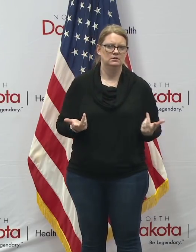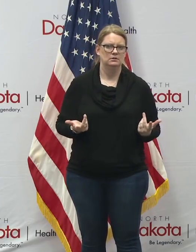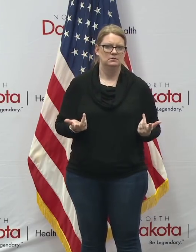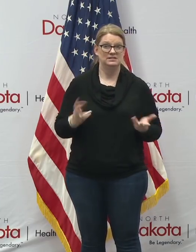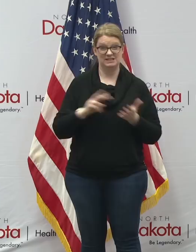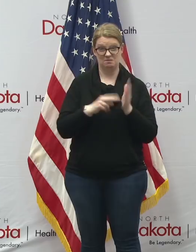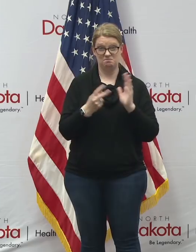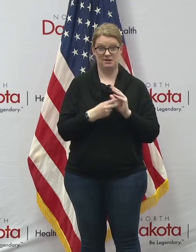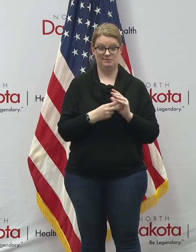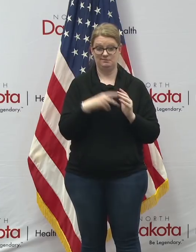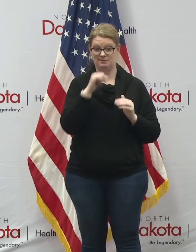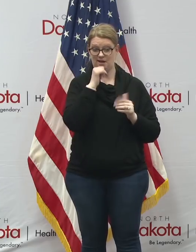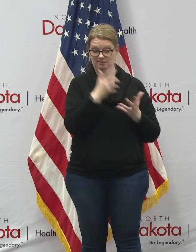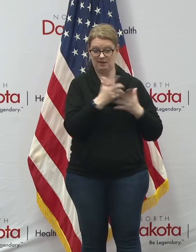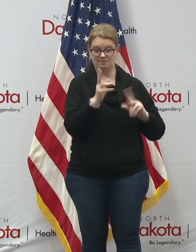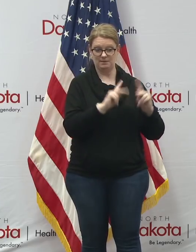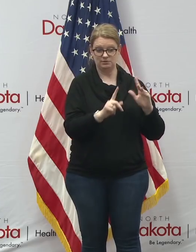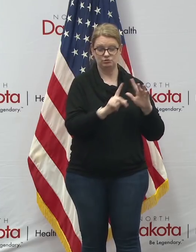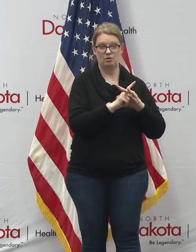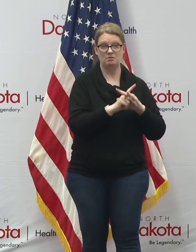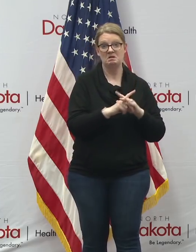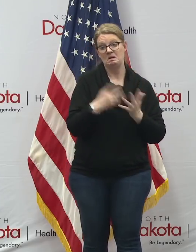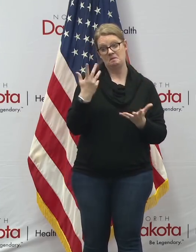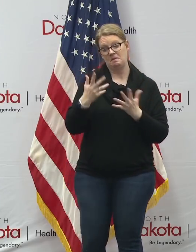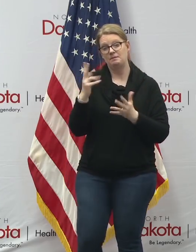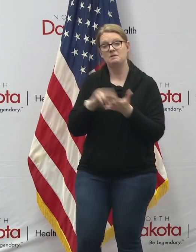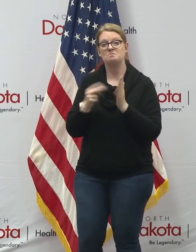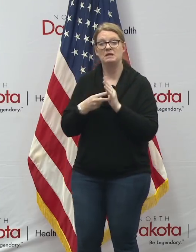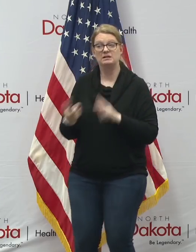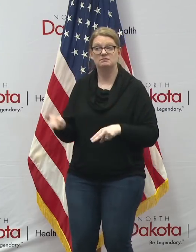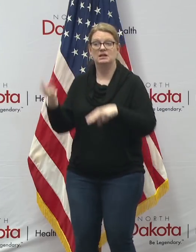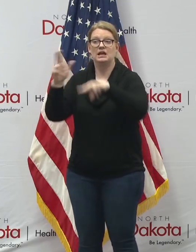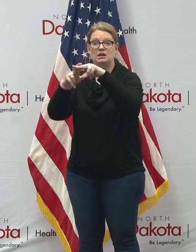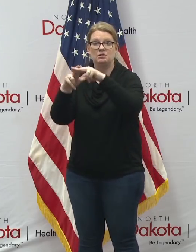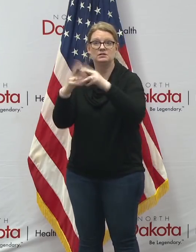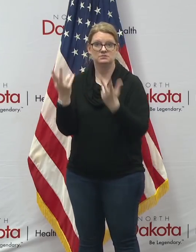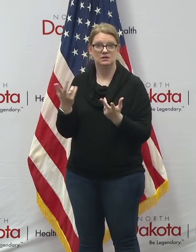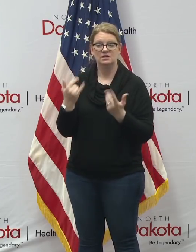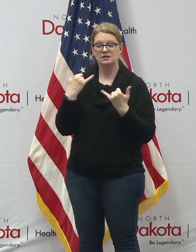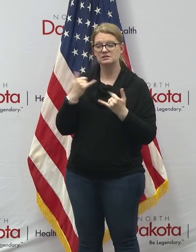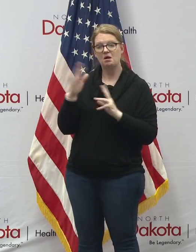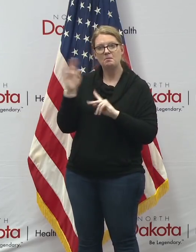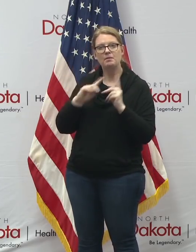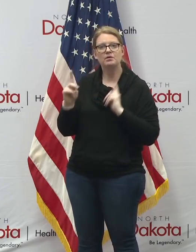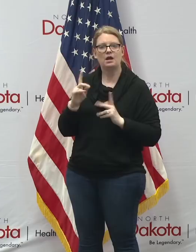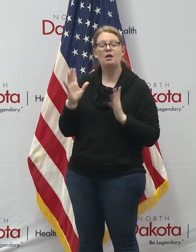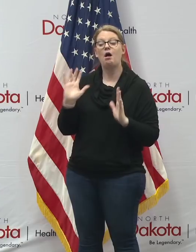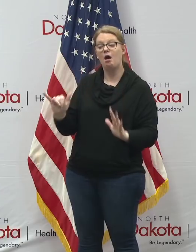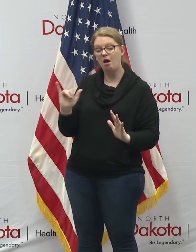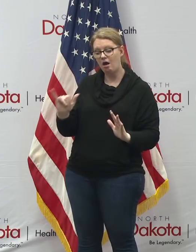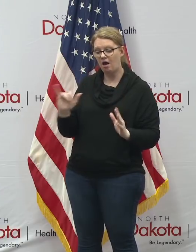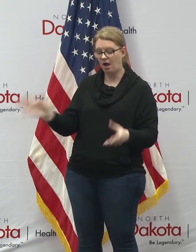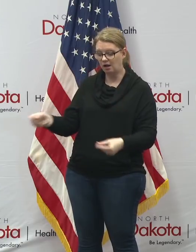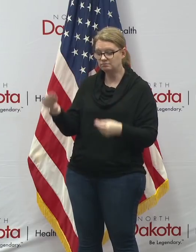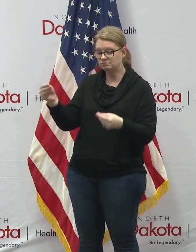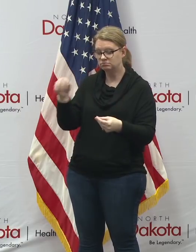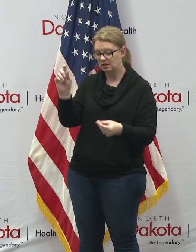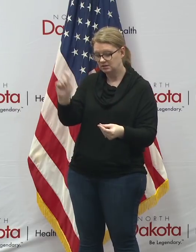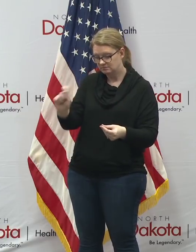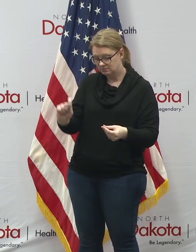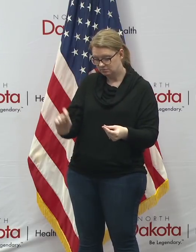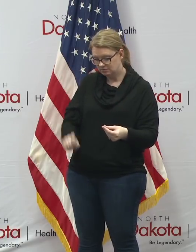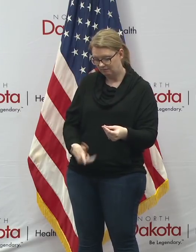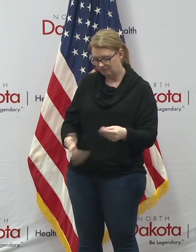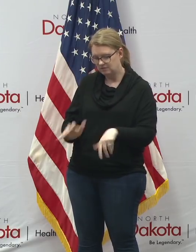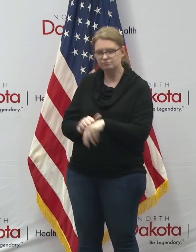turnout it could actually increase because it actually could make it more convenient for people particularly during these challenging these challenging times and if people are working from